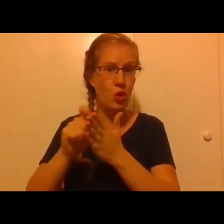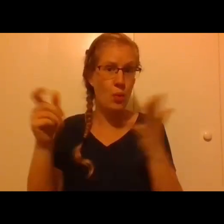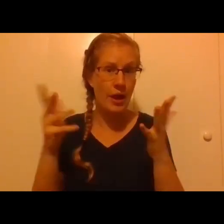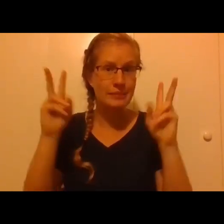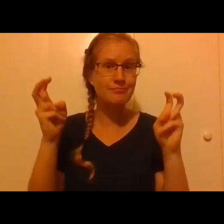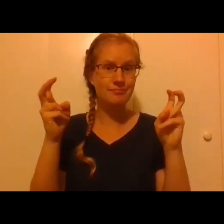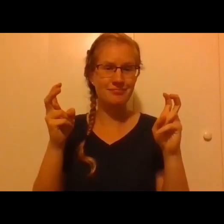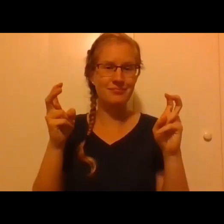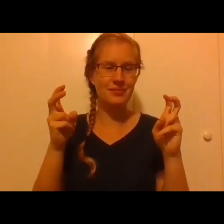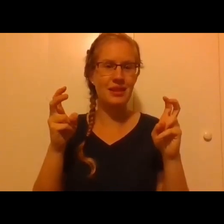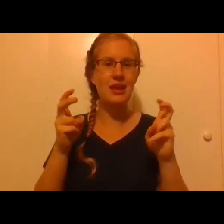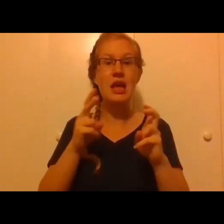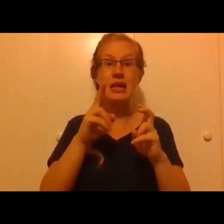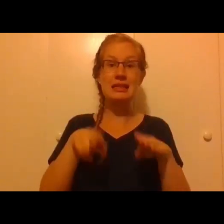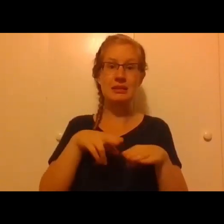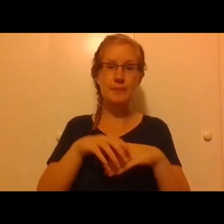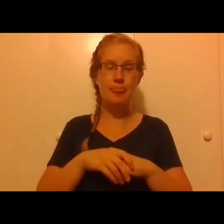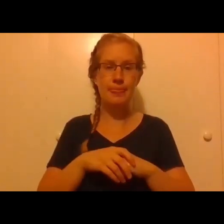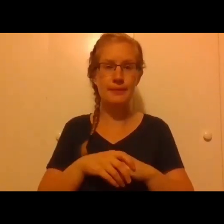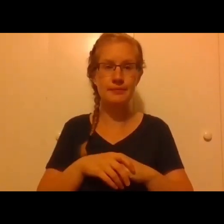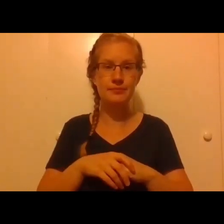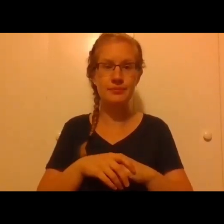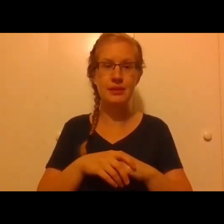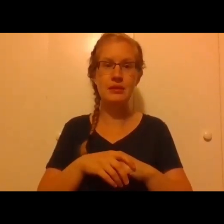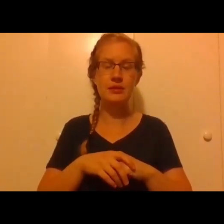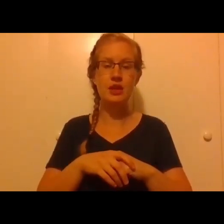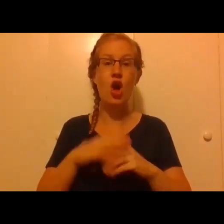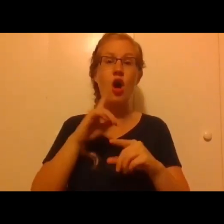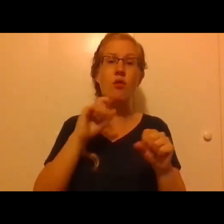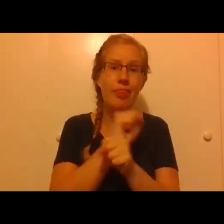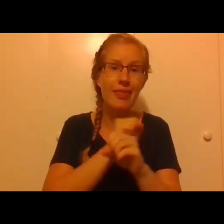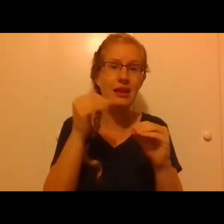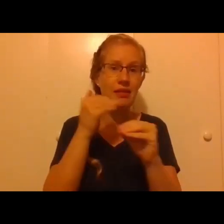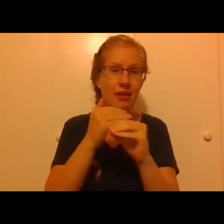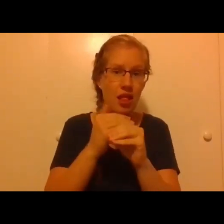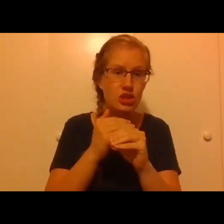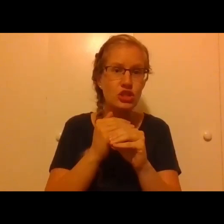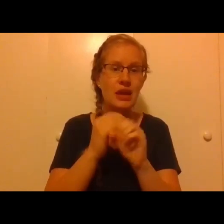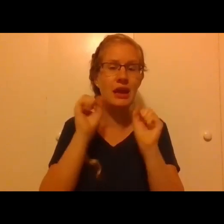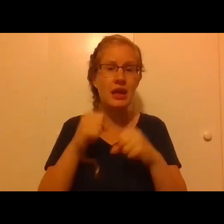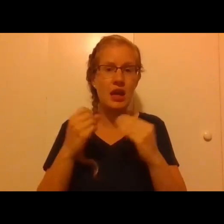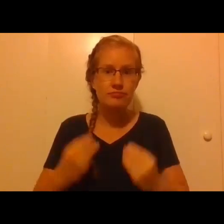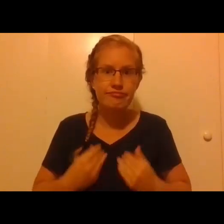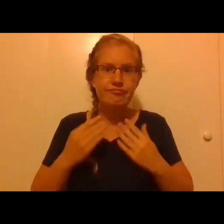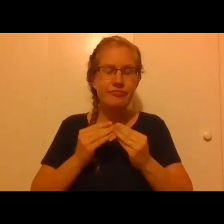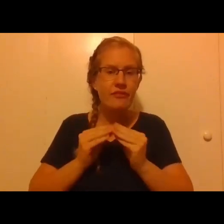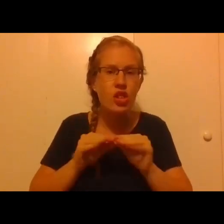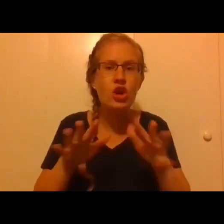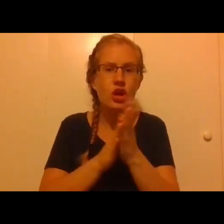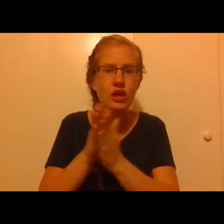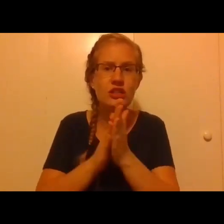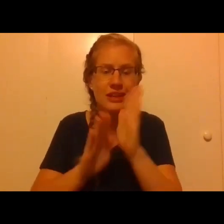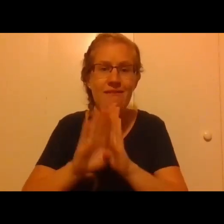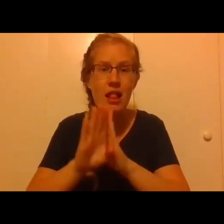by its very nature and procedures, authentic theology can flourish and develop only through a